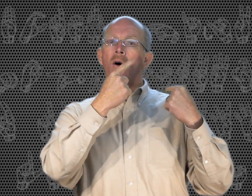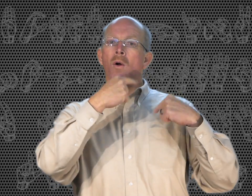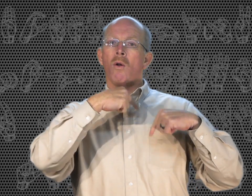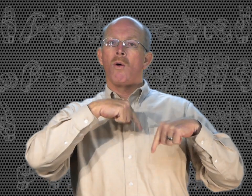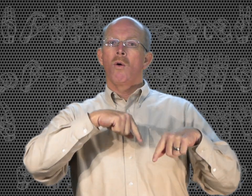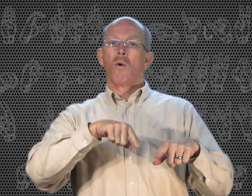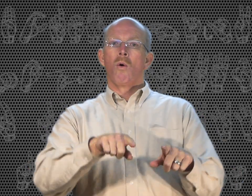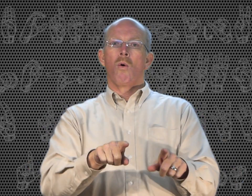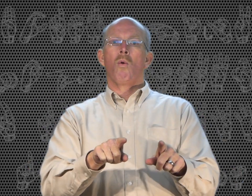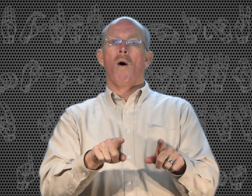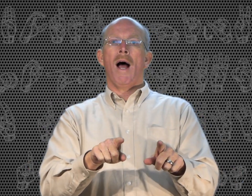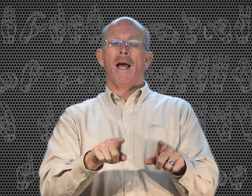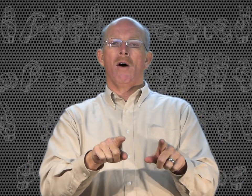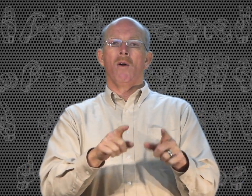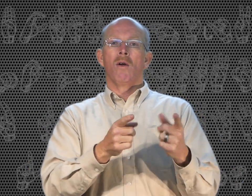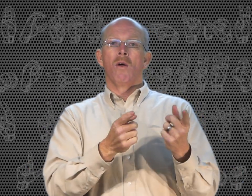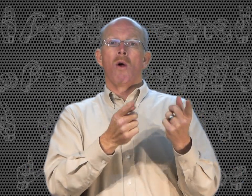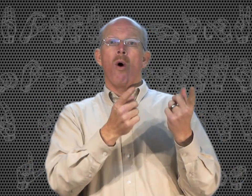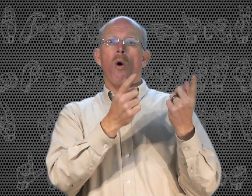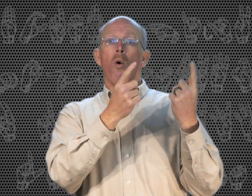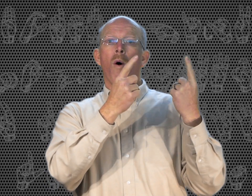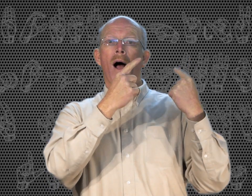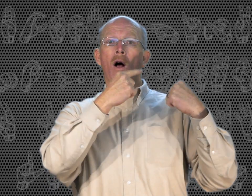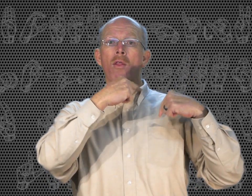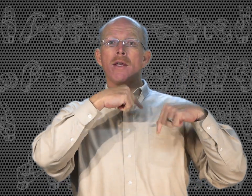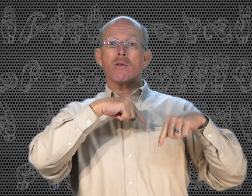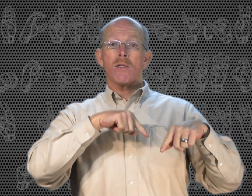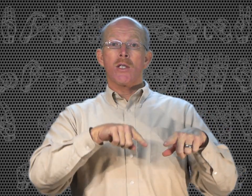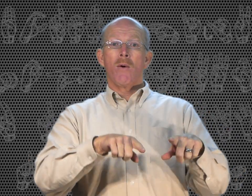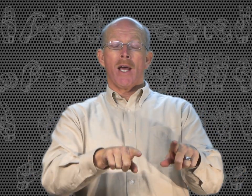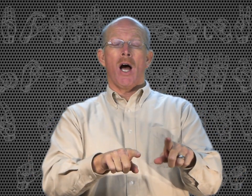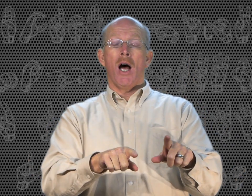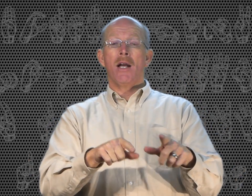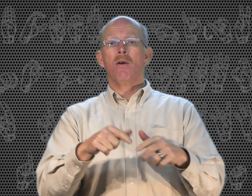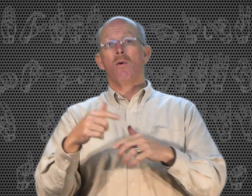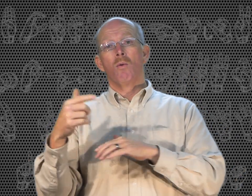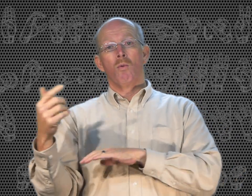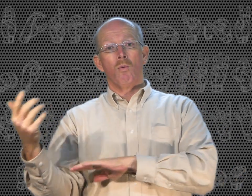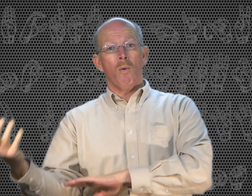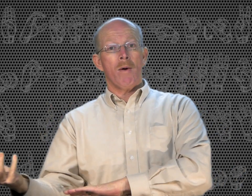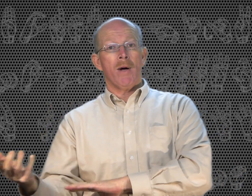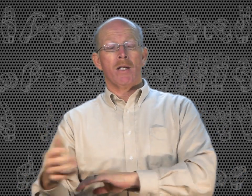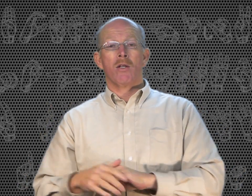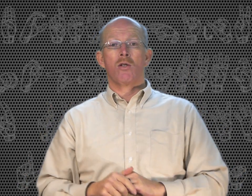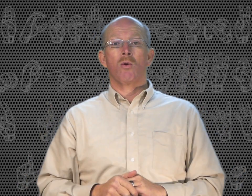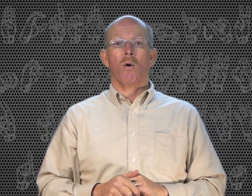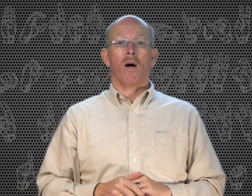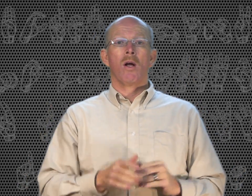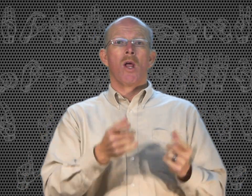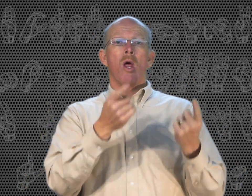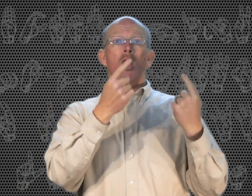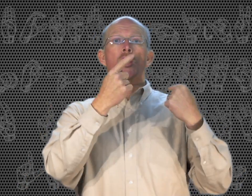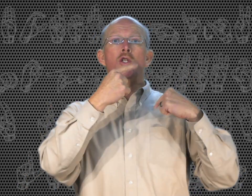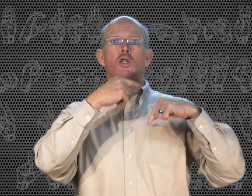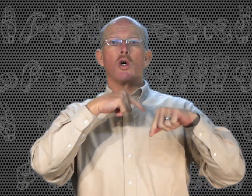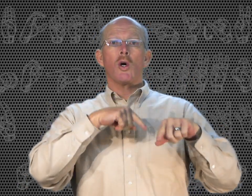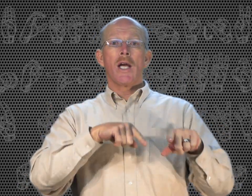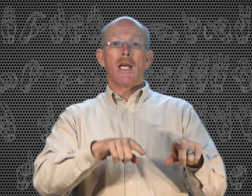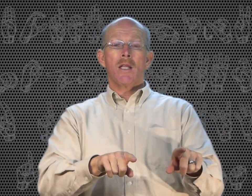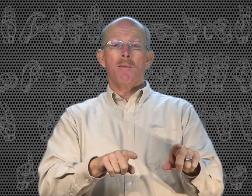While, while, while this was going on, we went to the store. During the